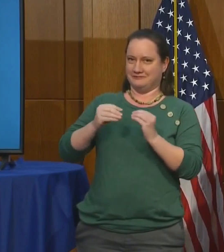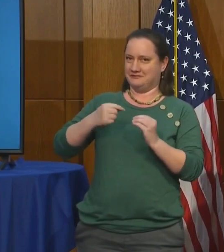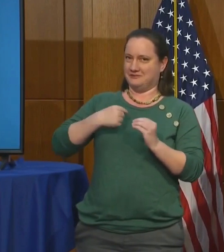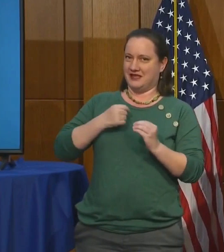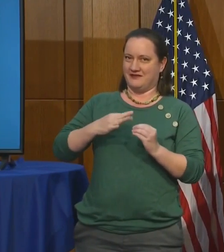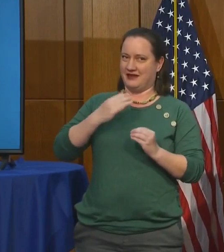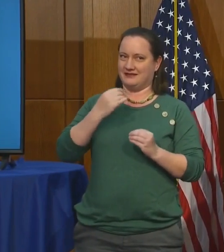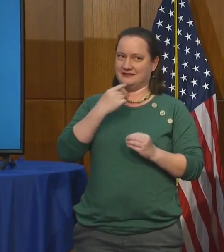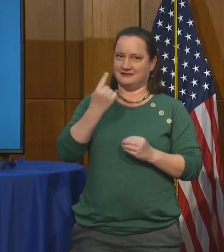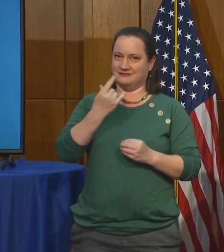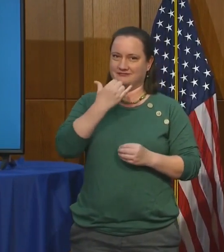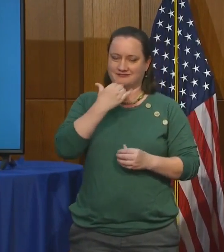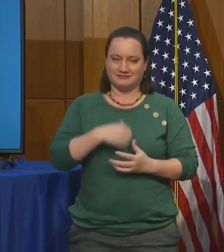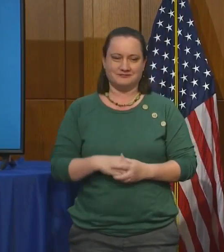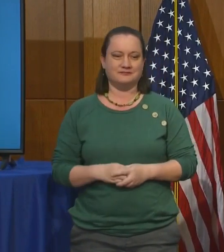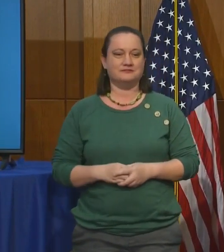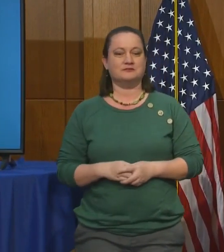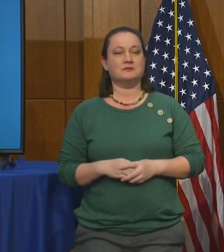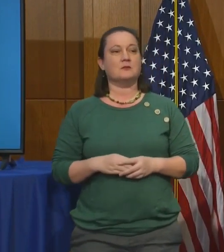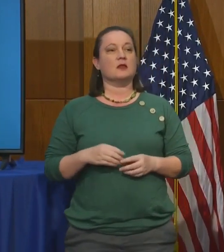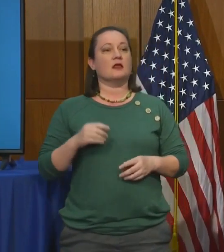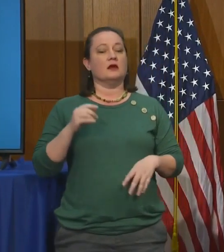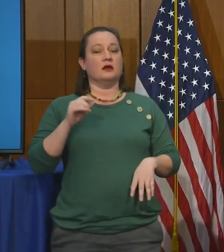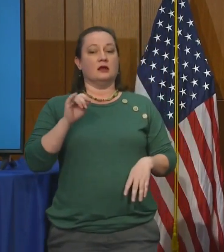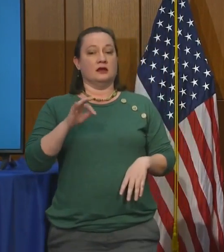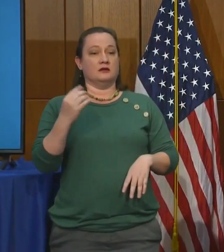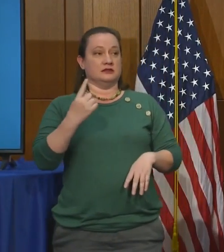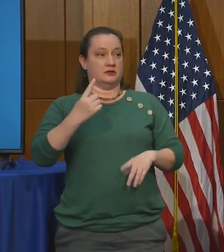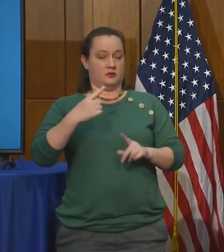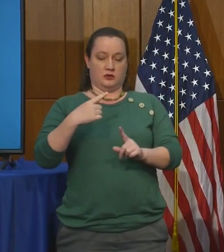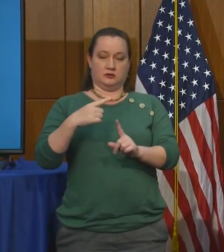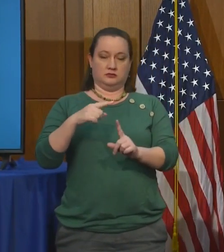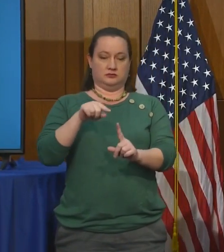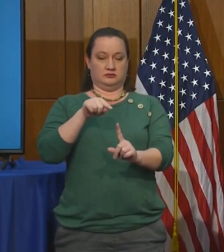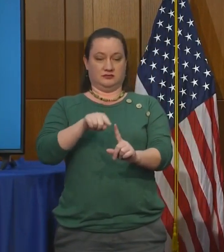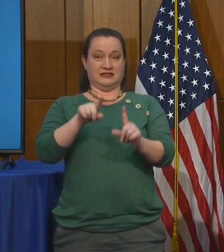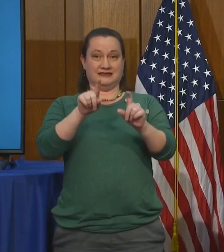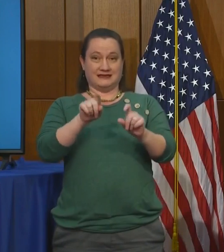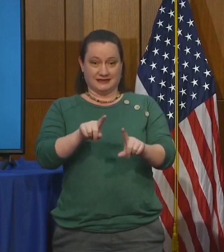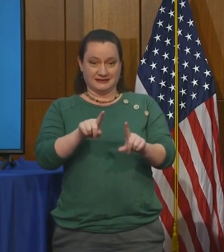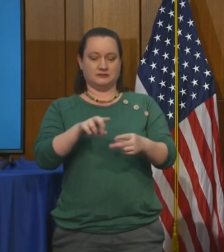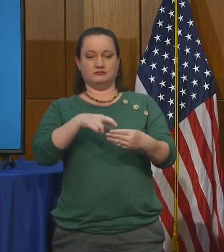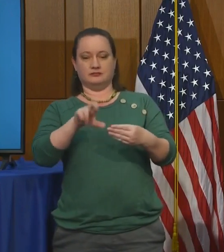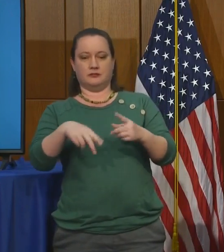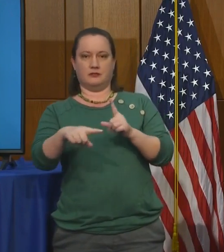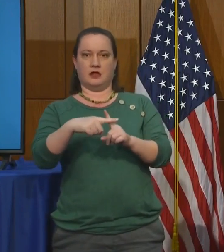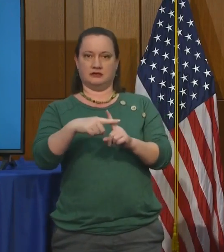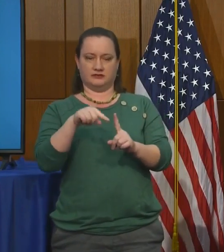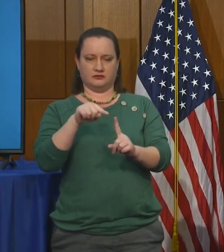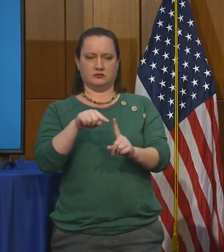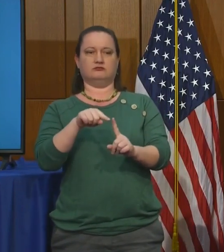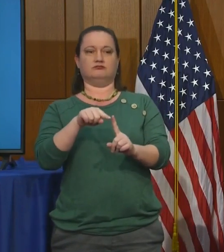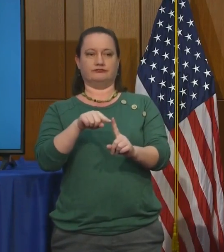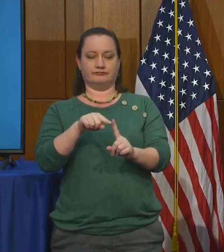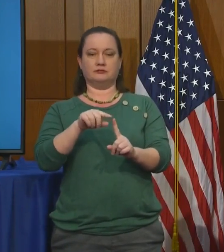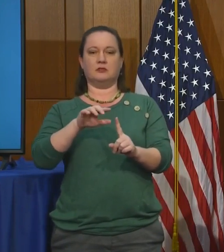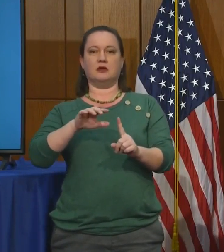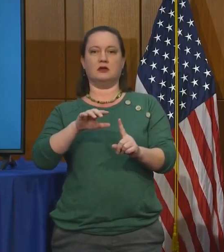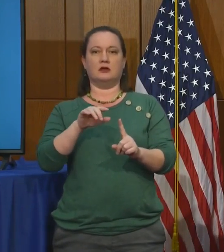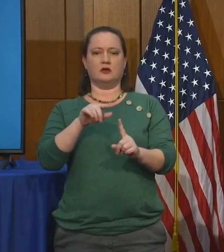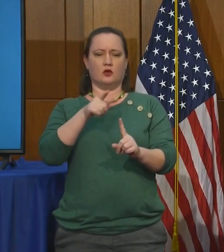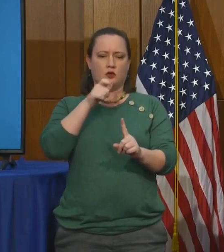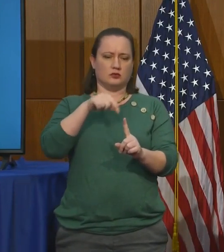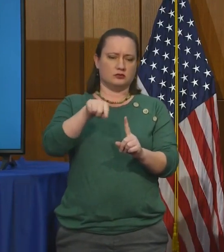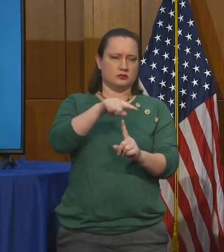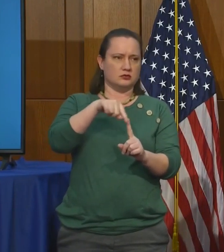When we identify someone who's a contact, that's someone who may have been exposed to the disease, we first